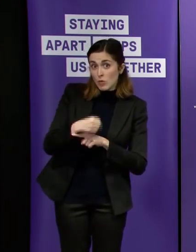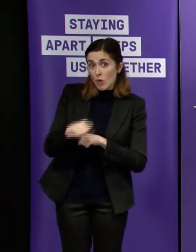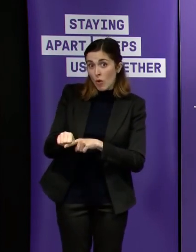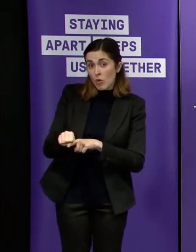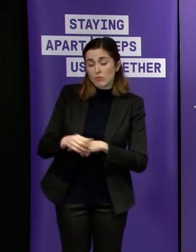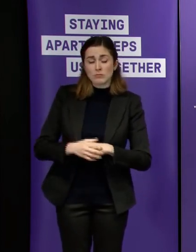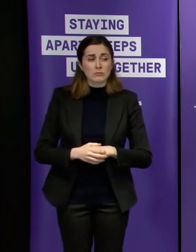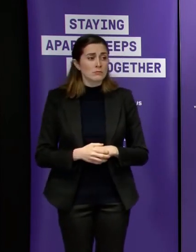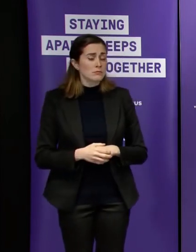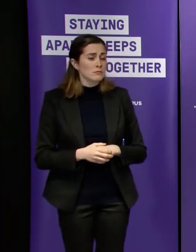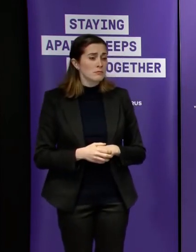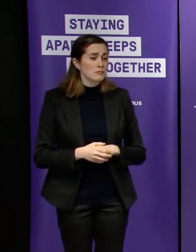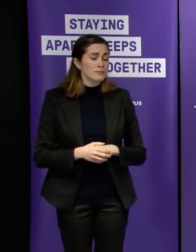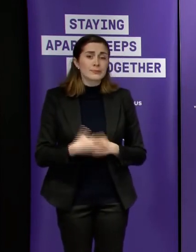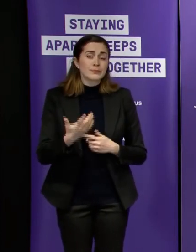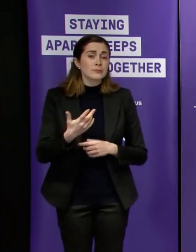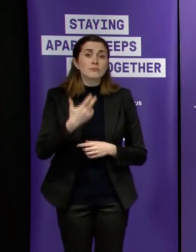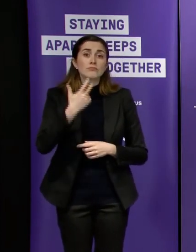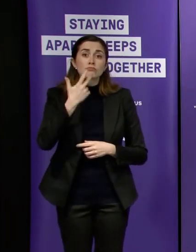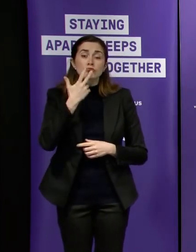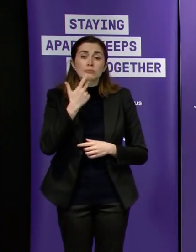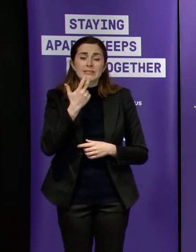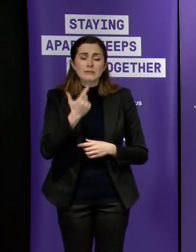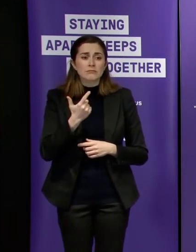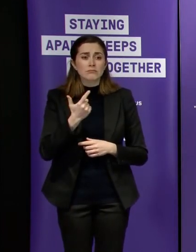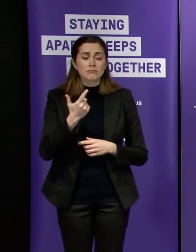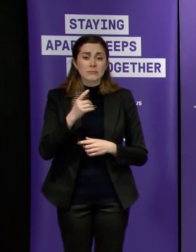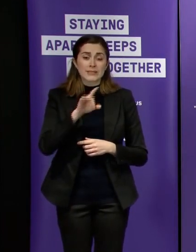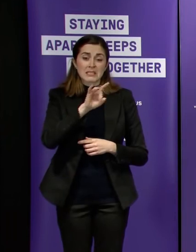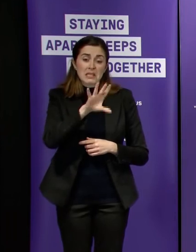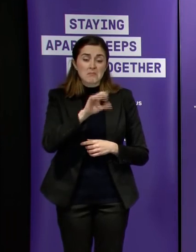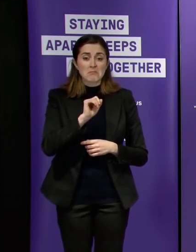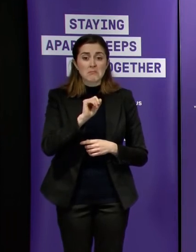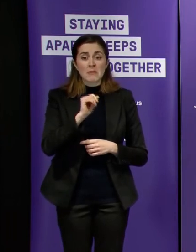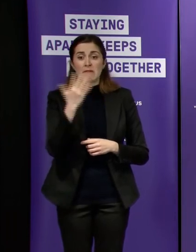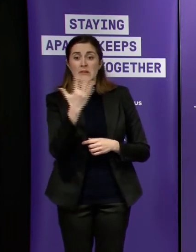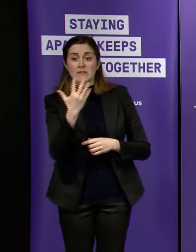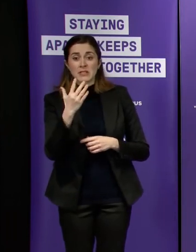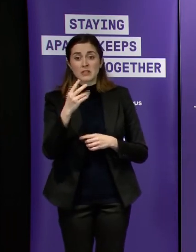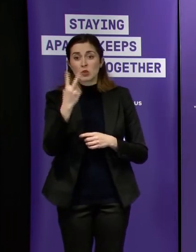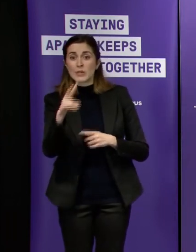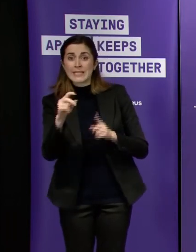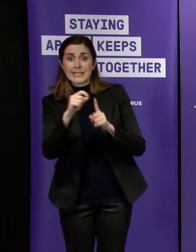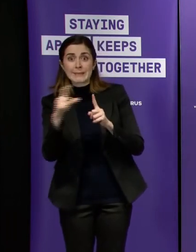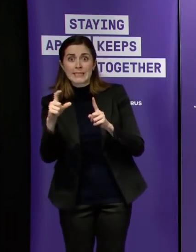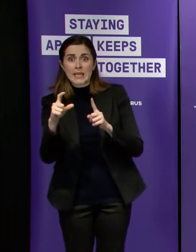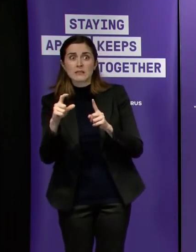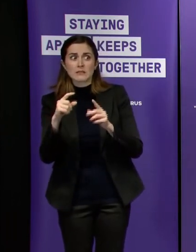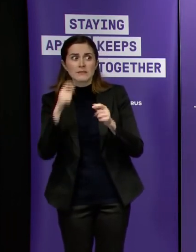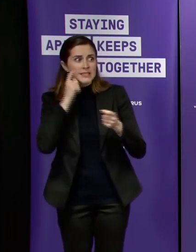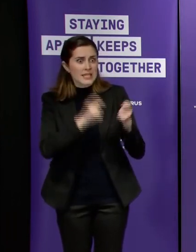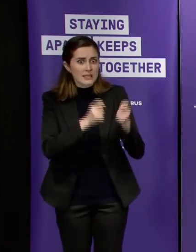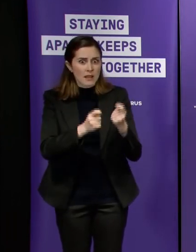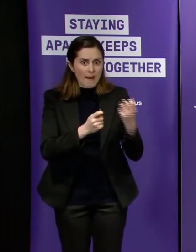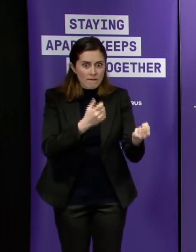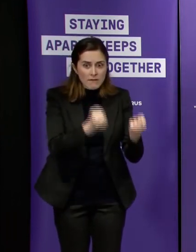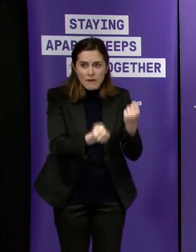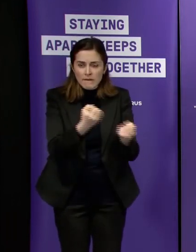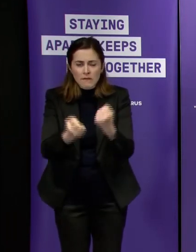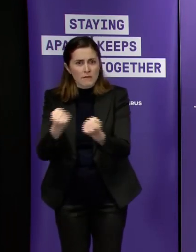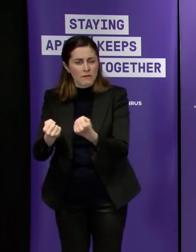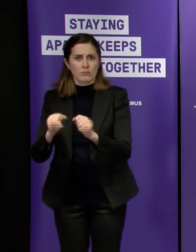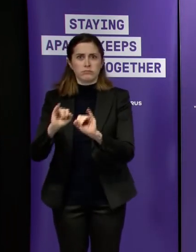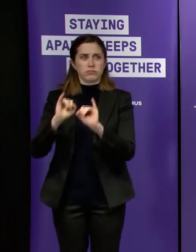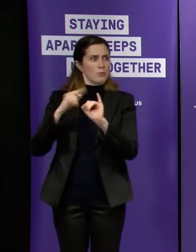suddenly turning around and you've got you know 10 15 20 of tests positive then that probably tells you you're missing something we're not we're nowhere near that but